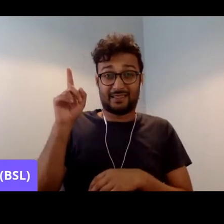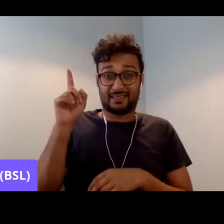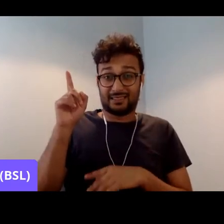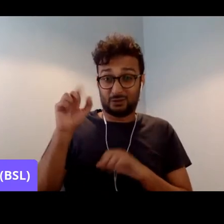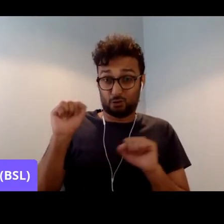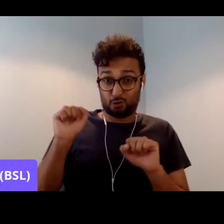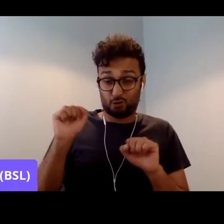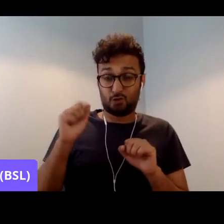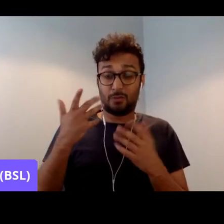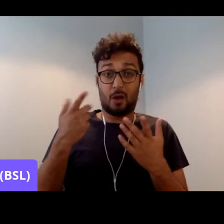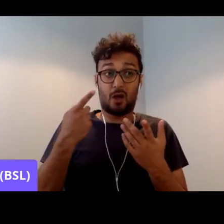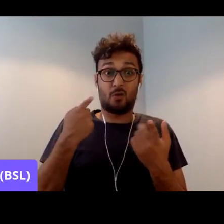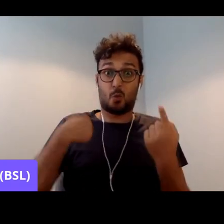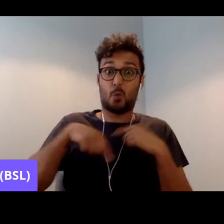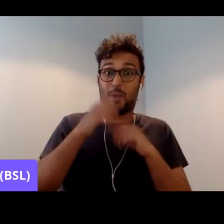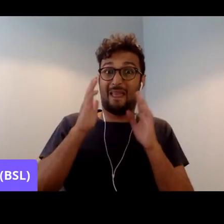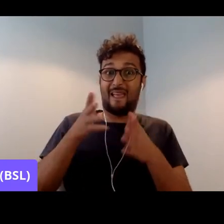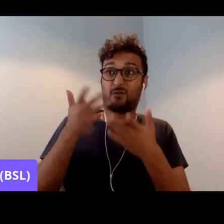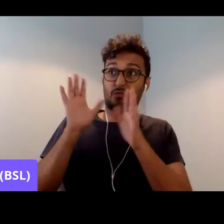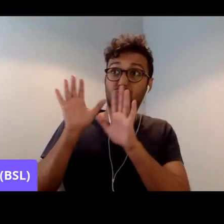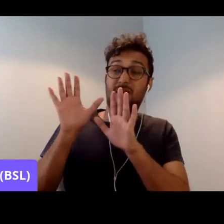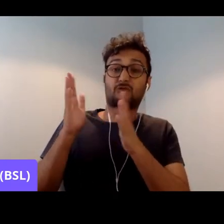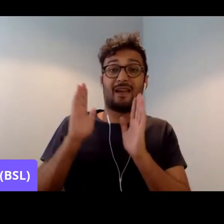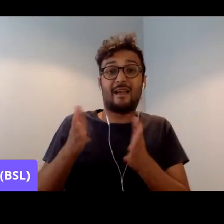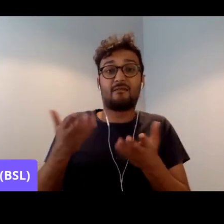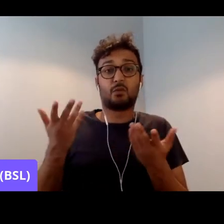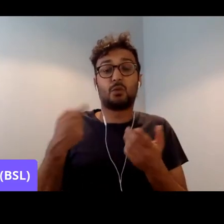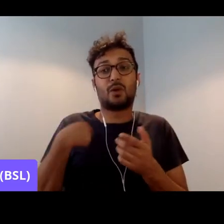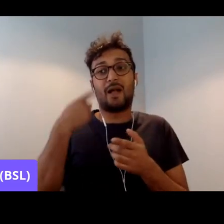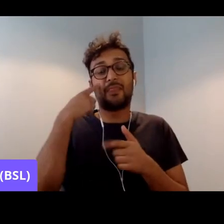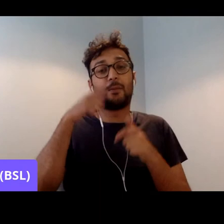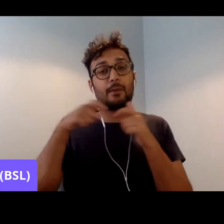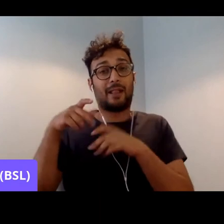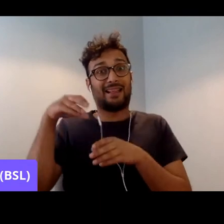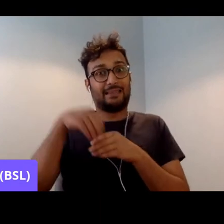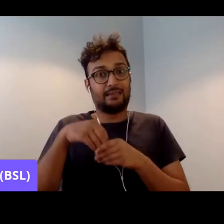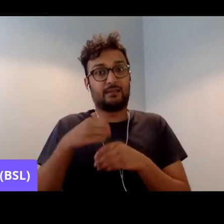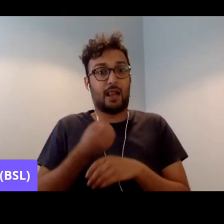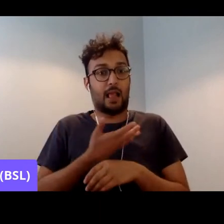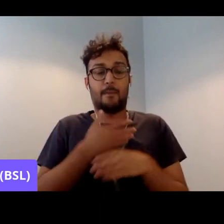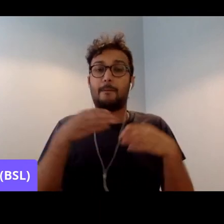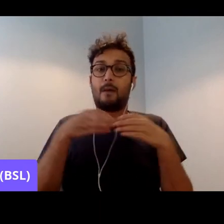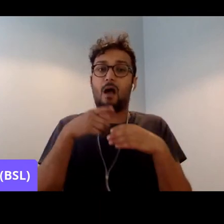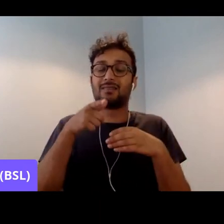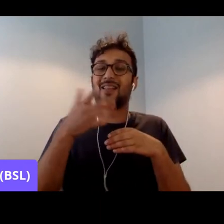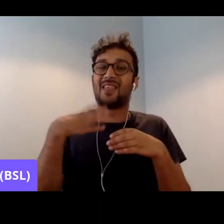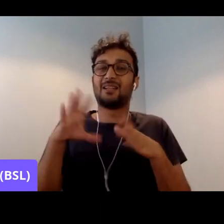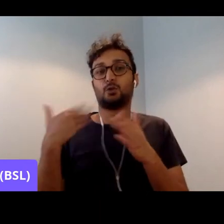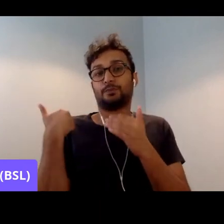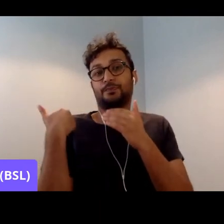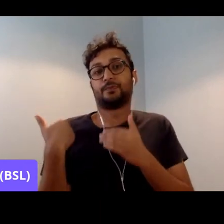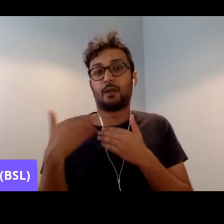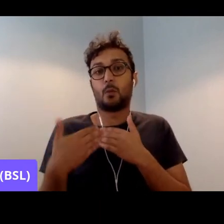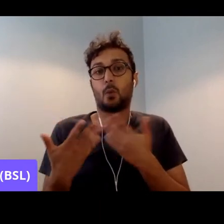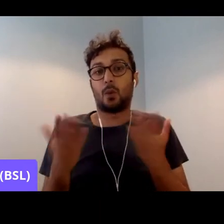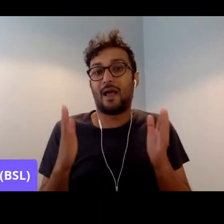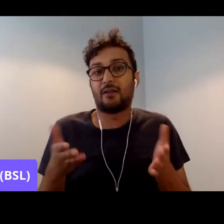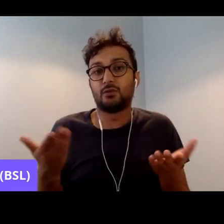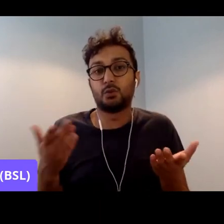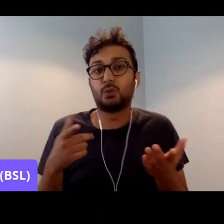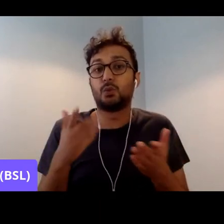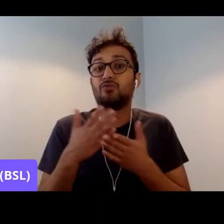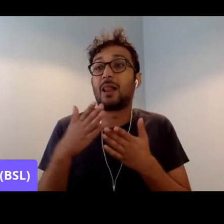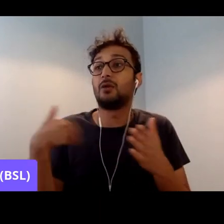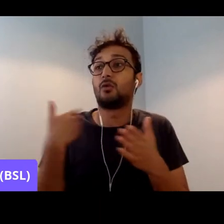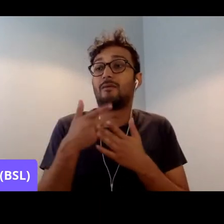pressurise them. And people within the Labour Party need to take up these issues a lot more than they've done. I mean, there's small pressure groups,